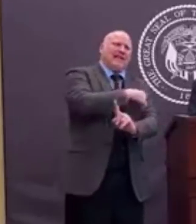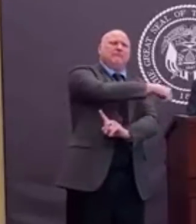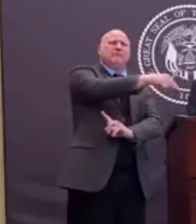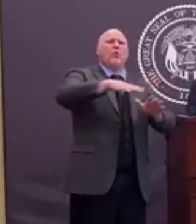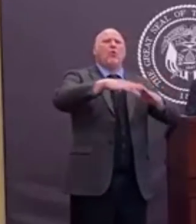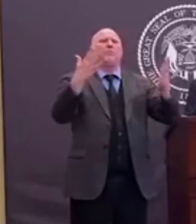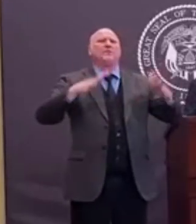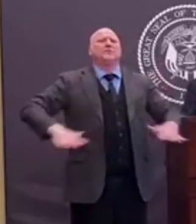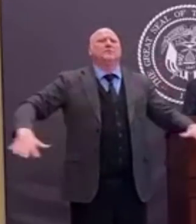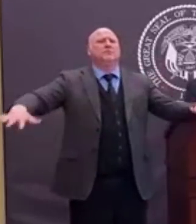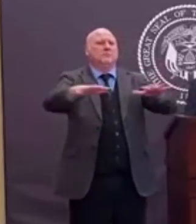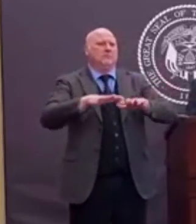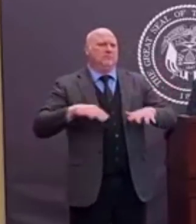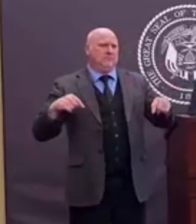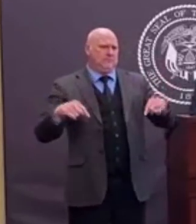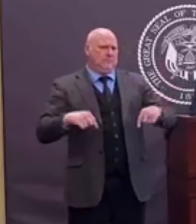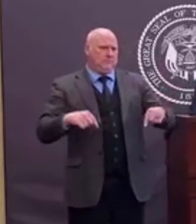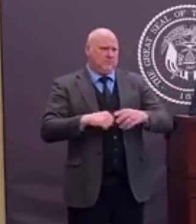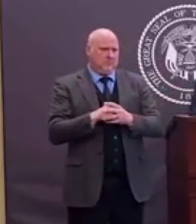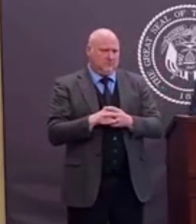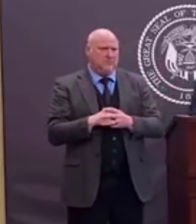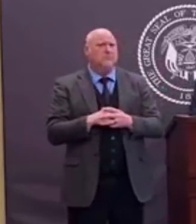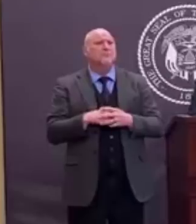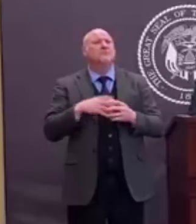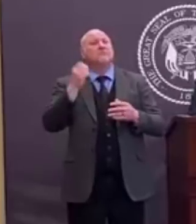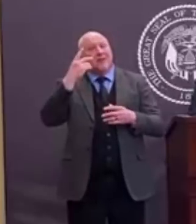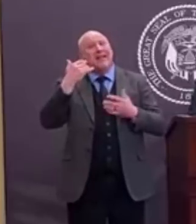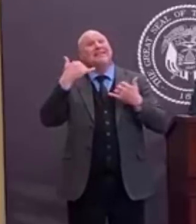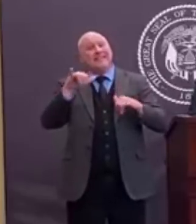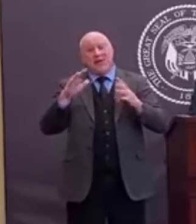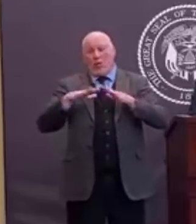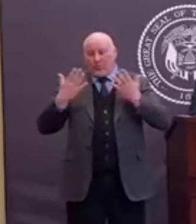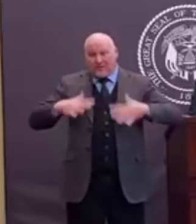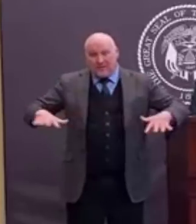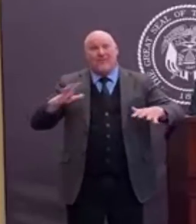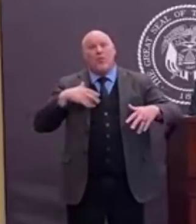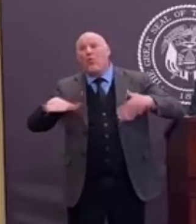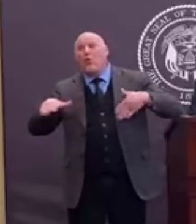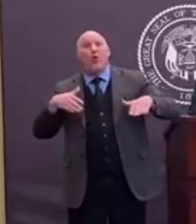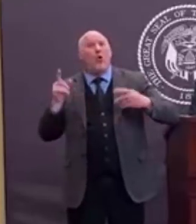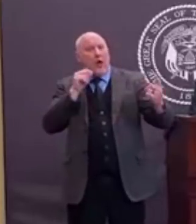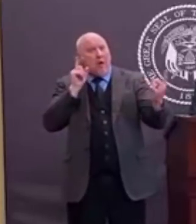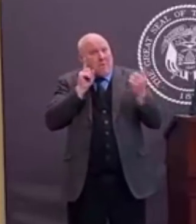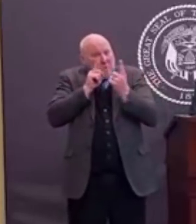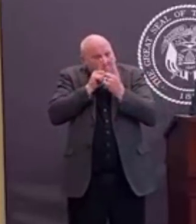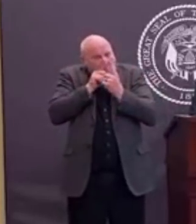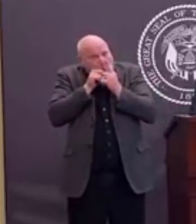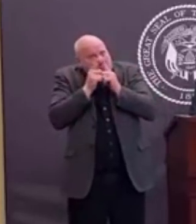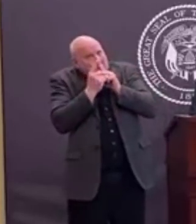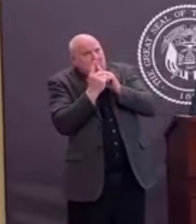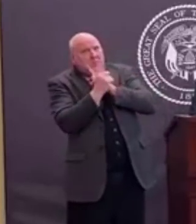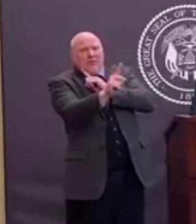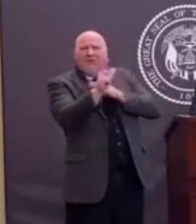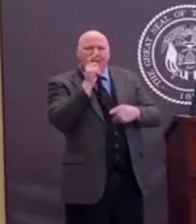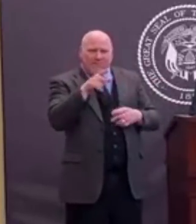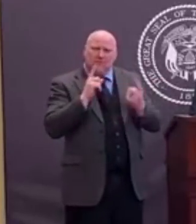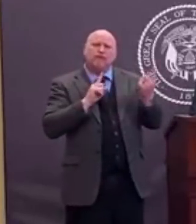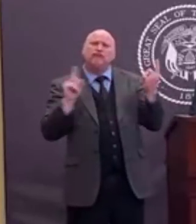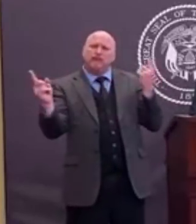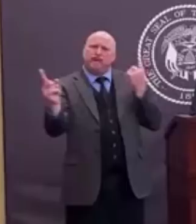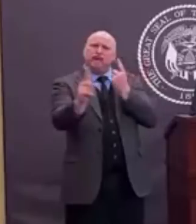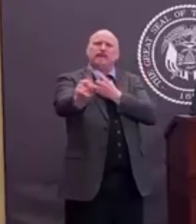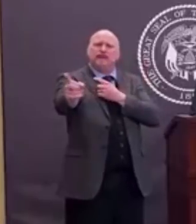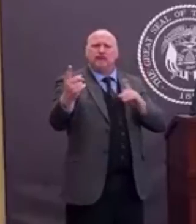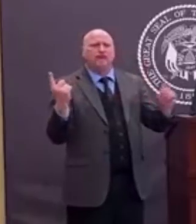from individuals one to another. Again, no congregation at trailheads, parks,